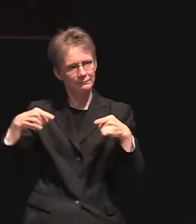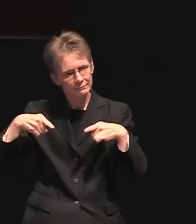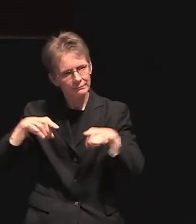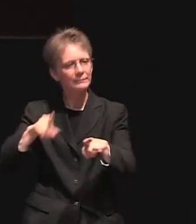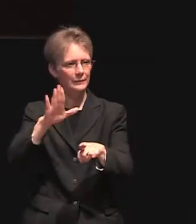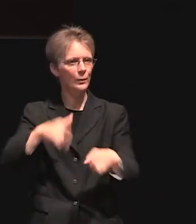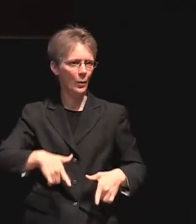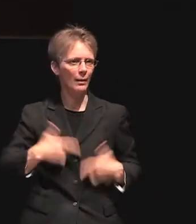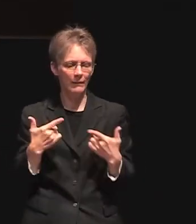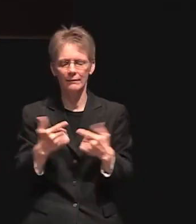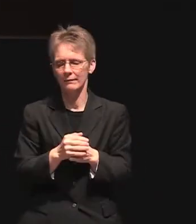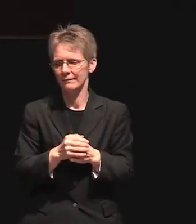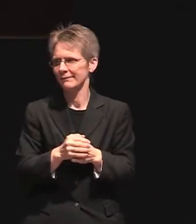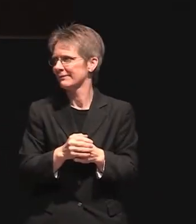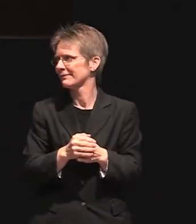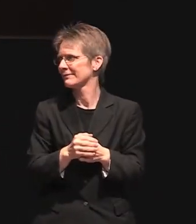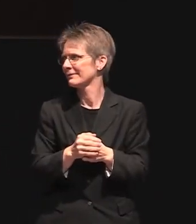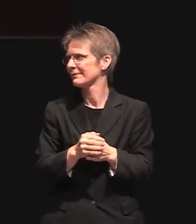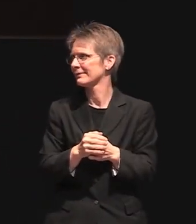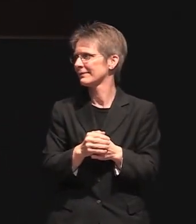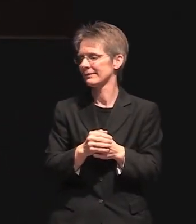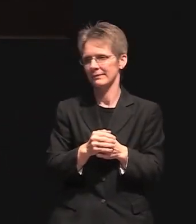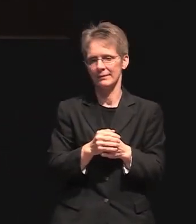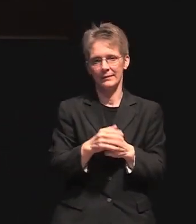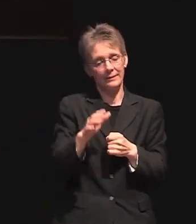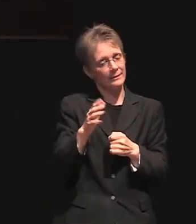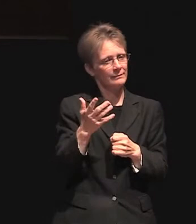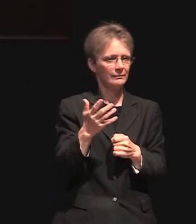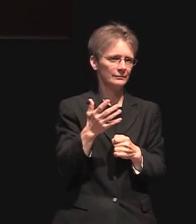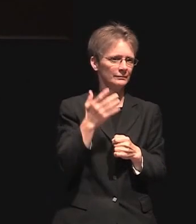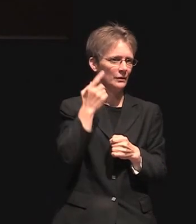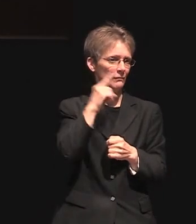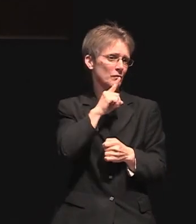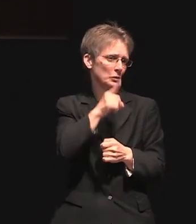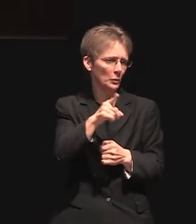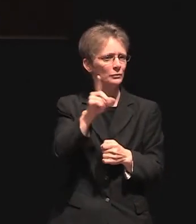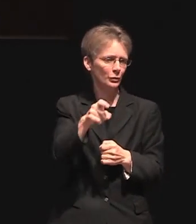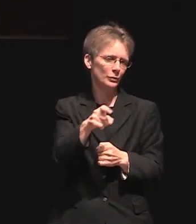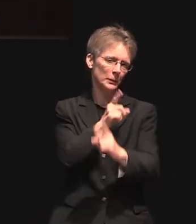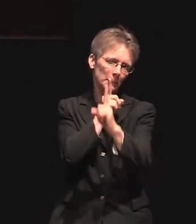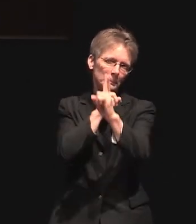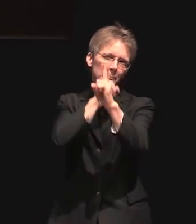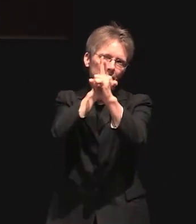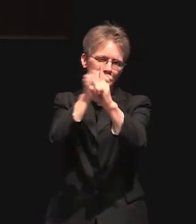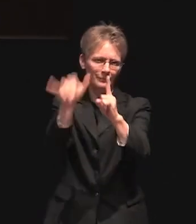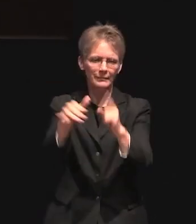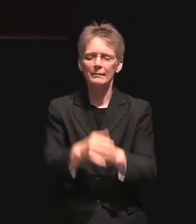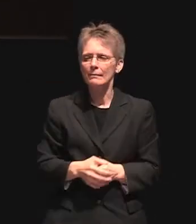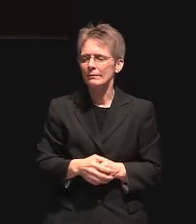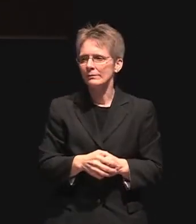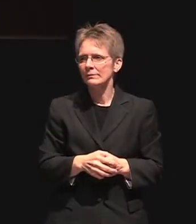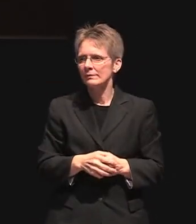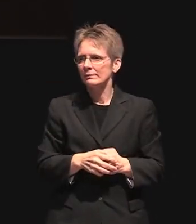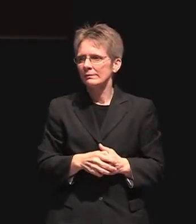and that is uh something to which you should certainly aspire uh it is an